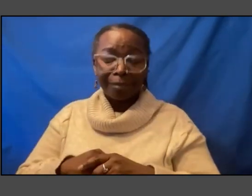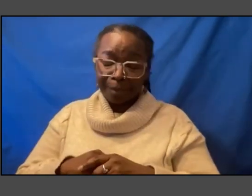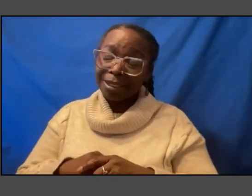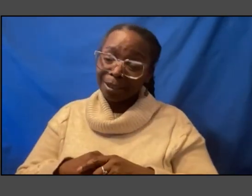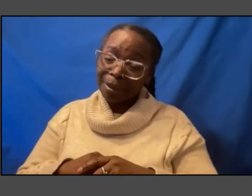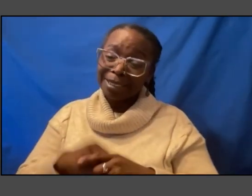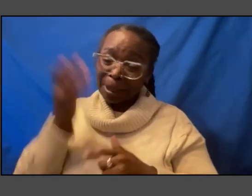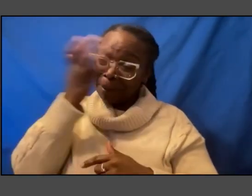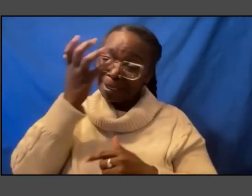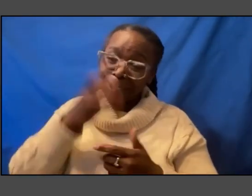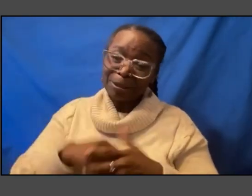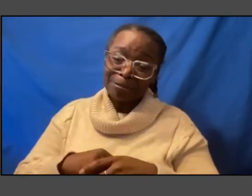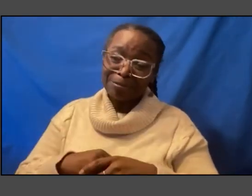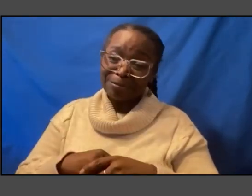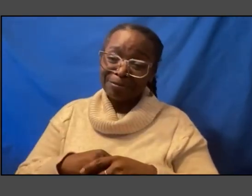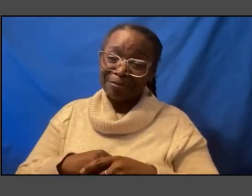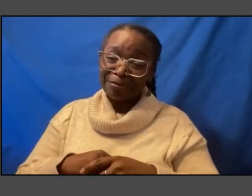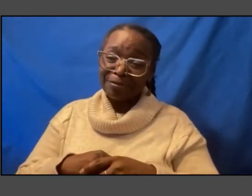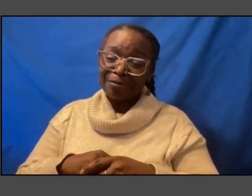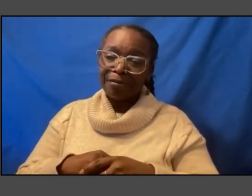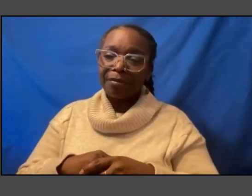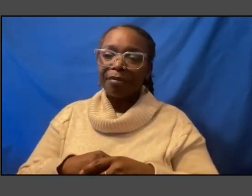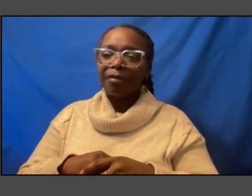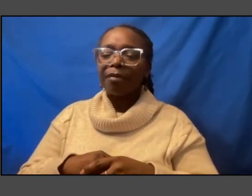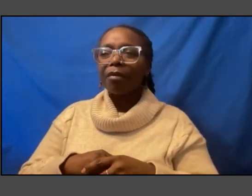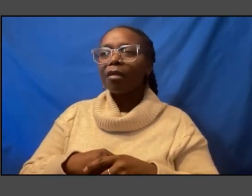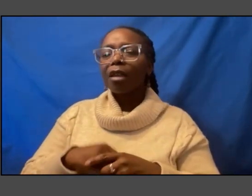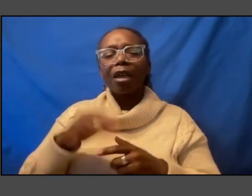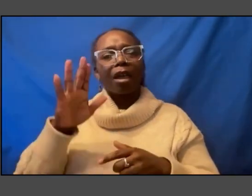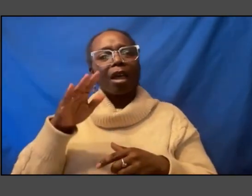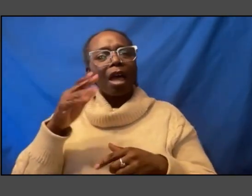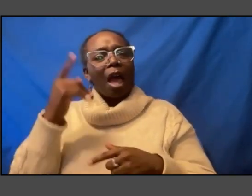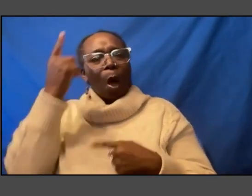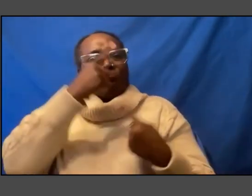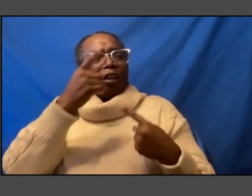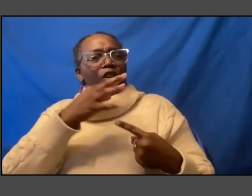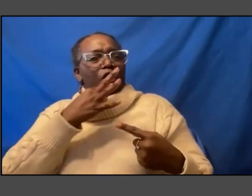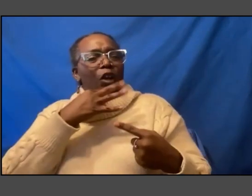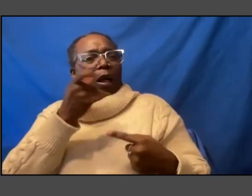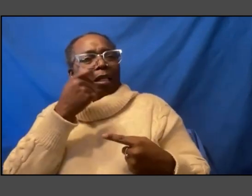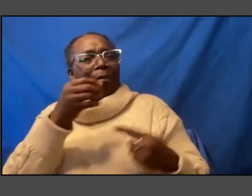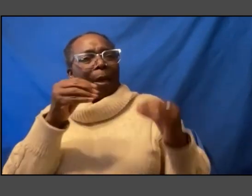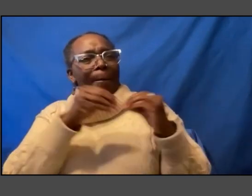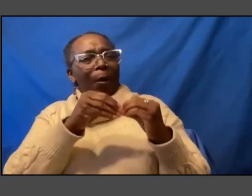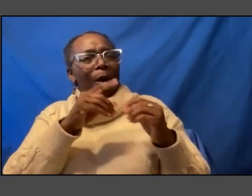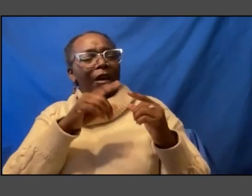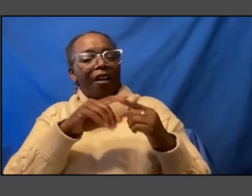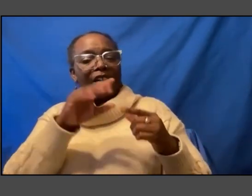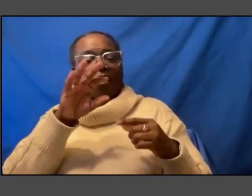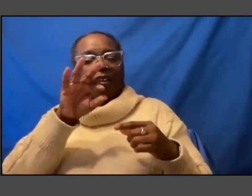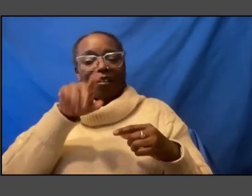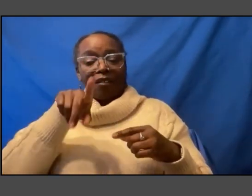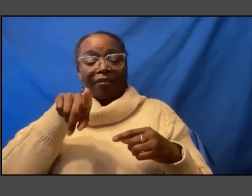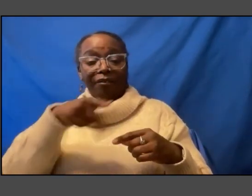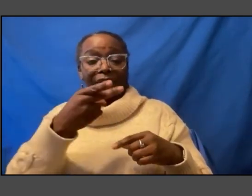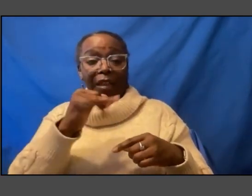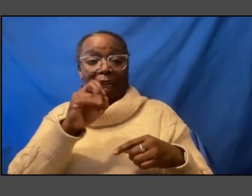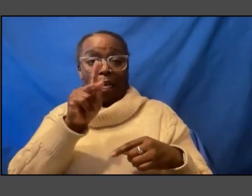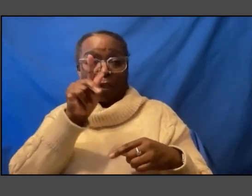i wonder if you could talk a little bit more about philanthropy because i think that in some ways you know i've learned in